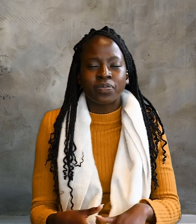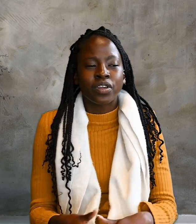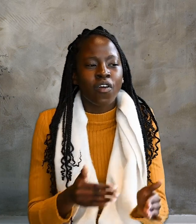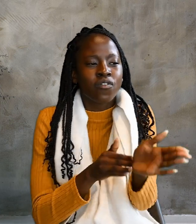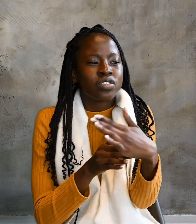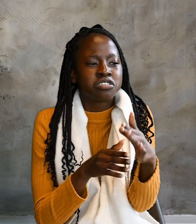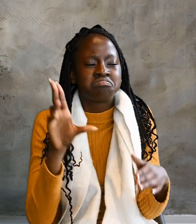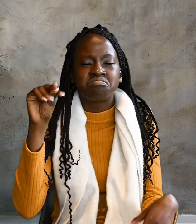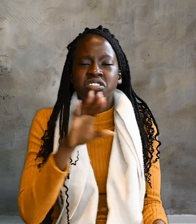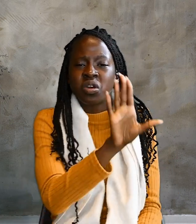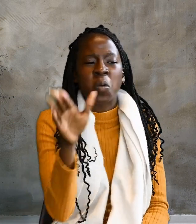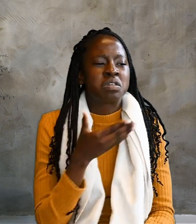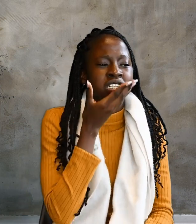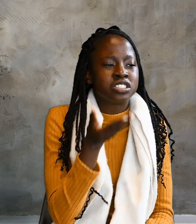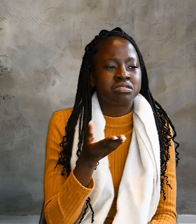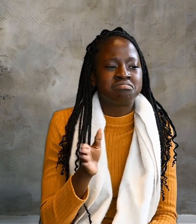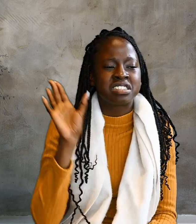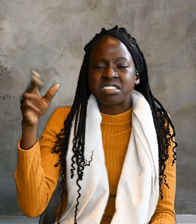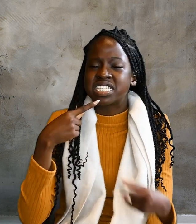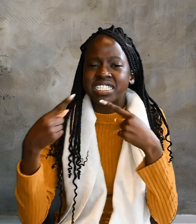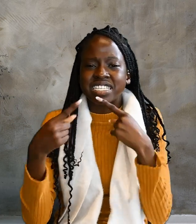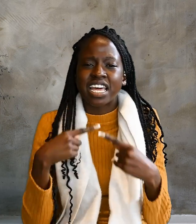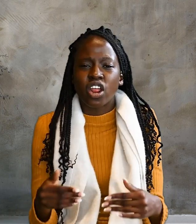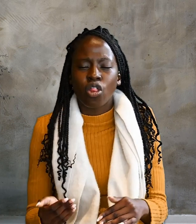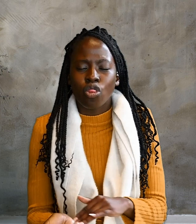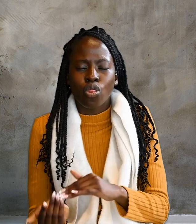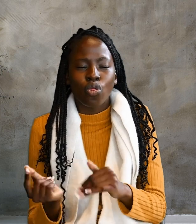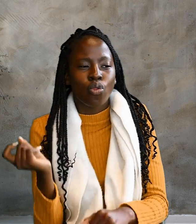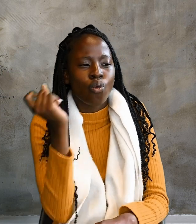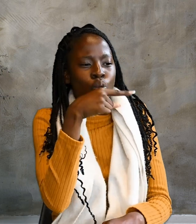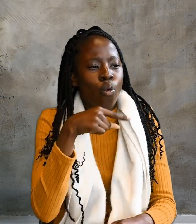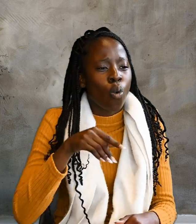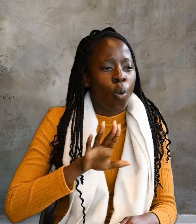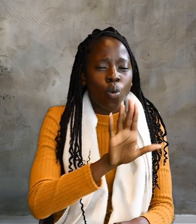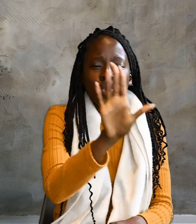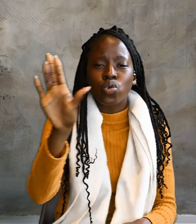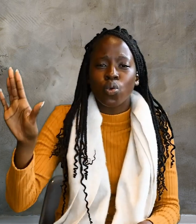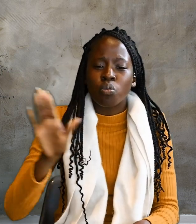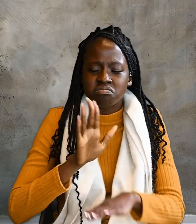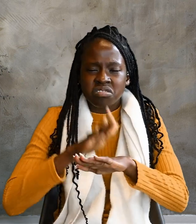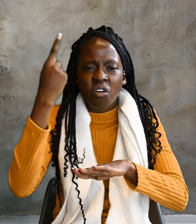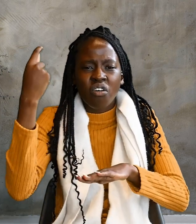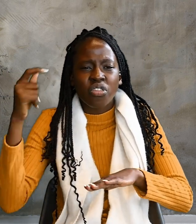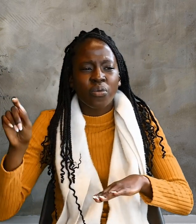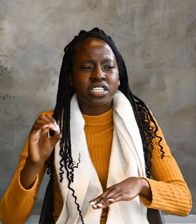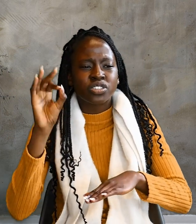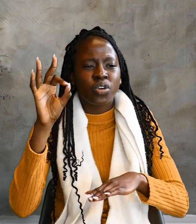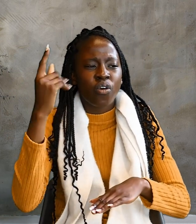they answered. He said, Throw your net on the right side of the boat, and you will